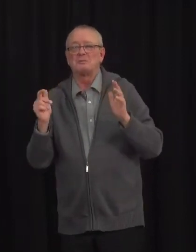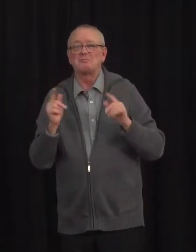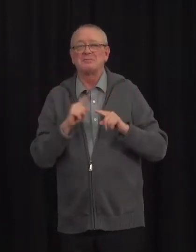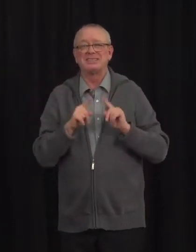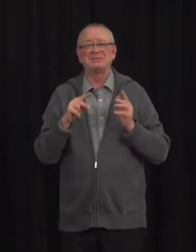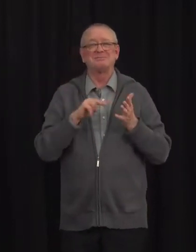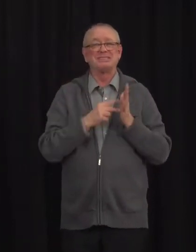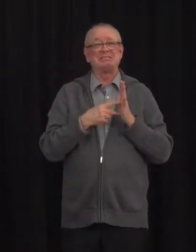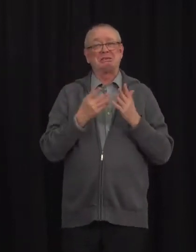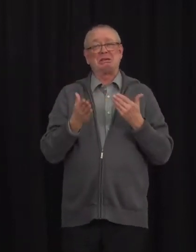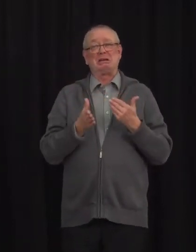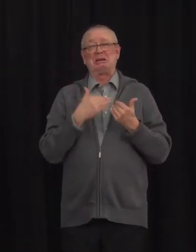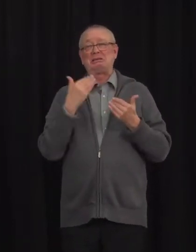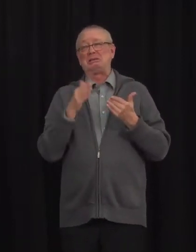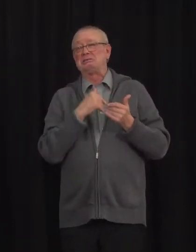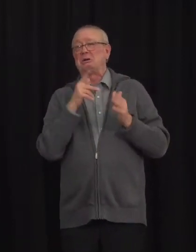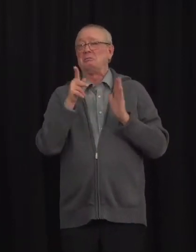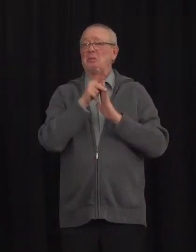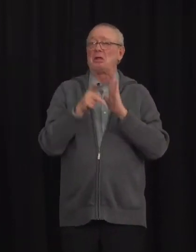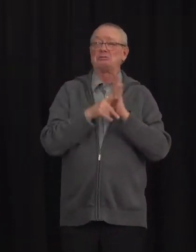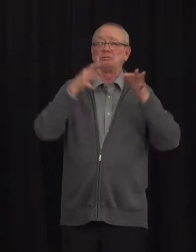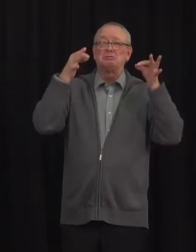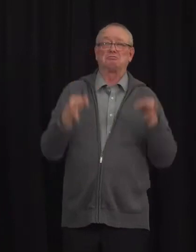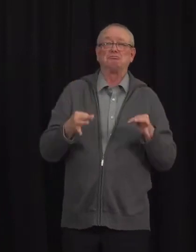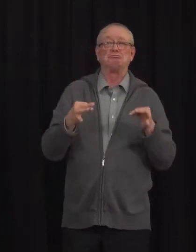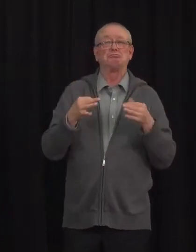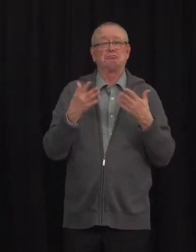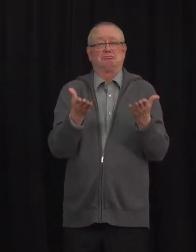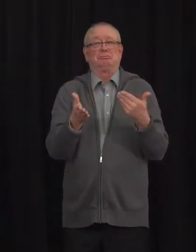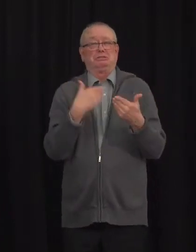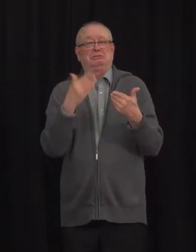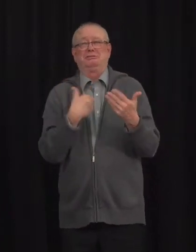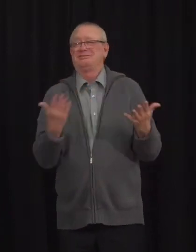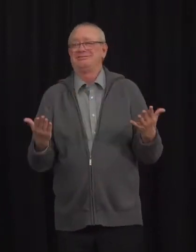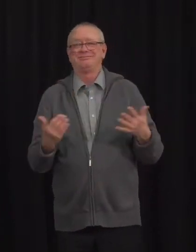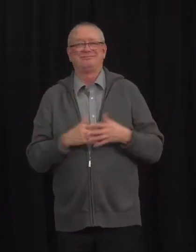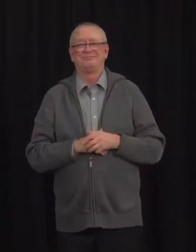easy policy decision in a way. You just